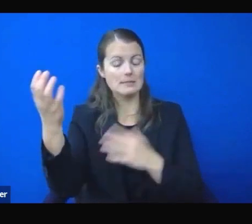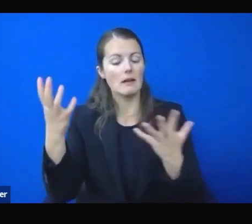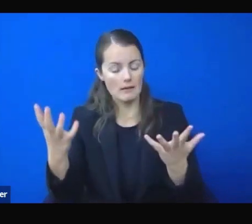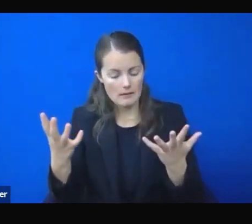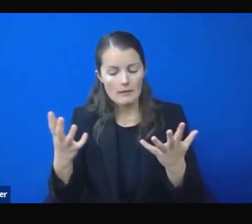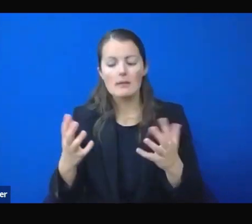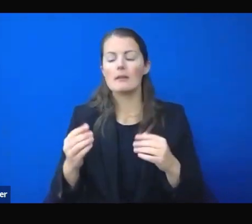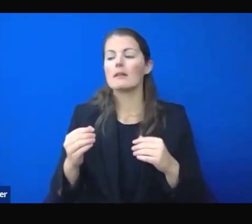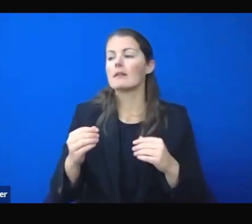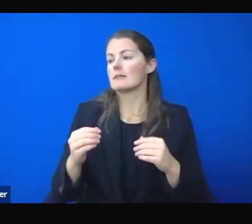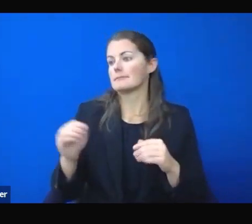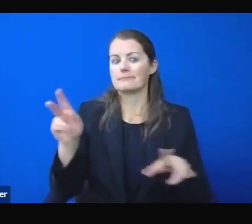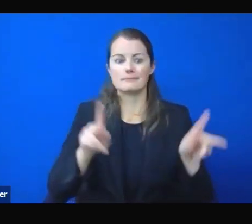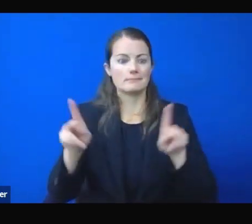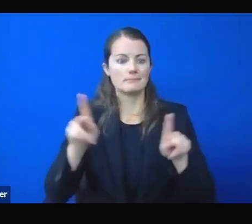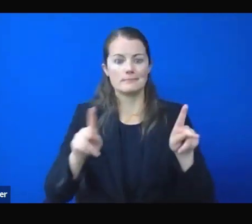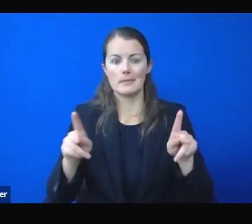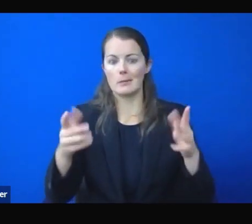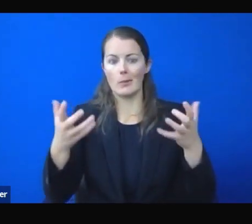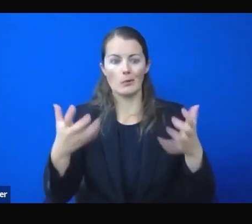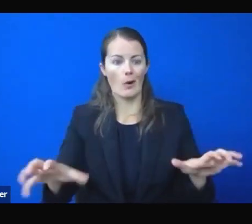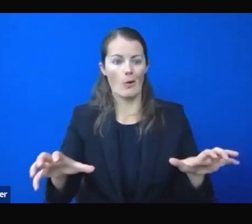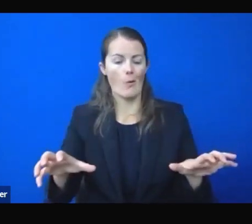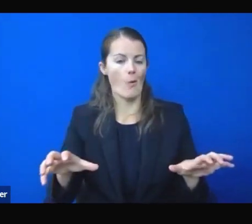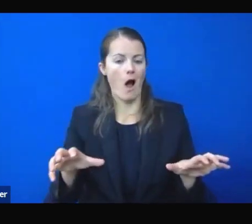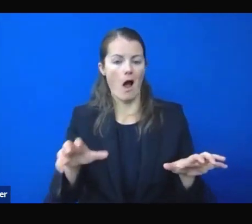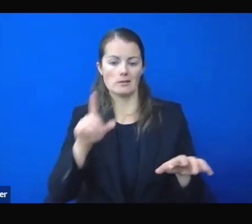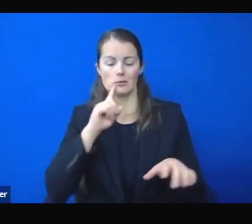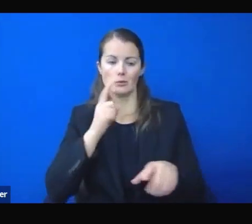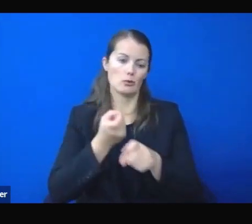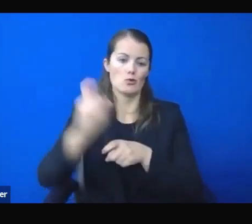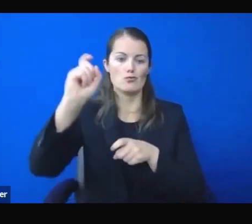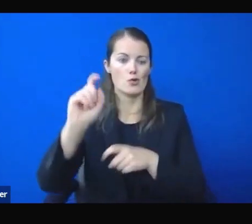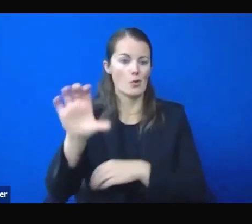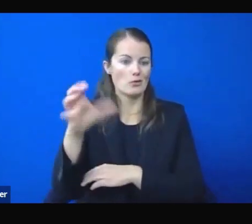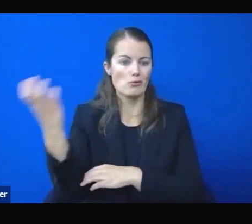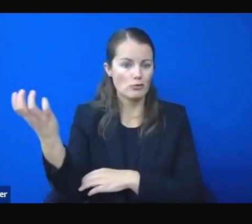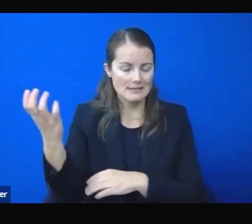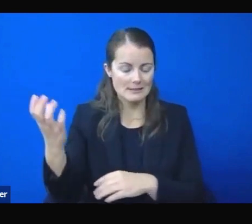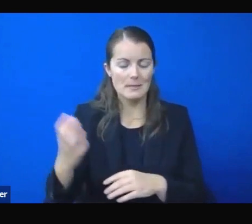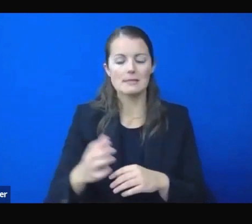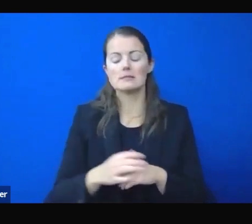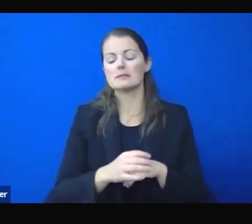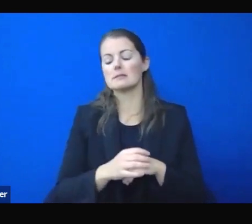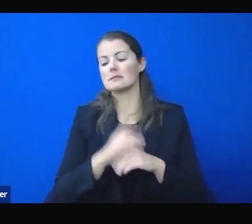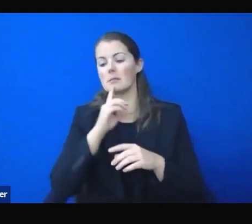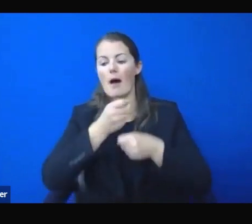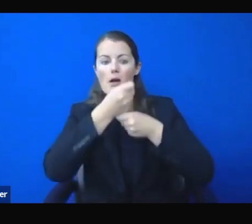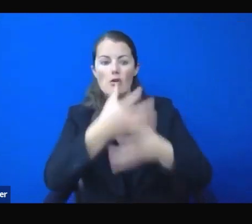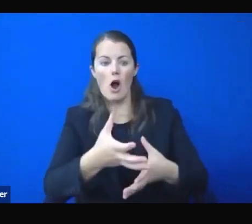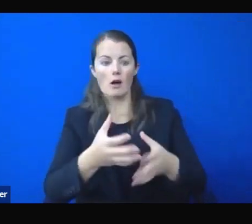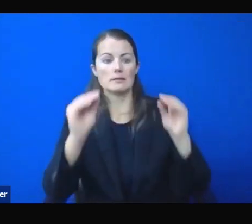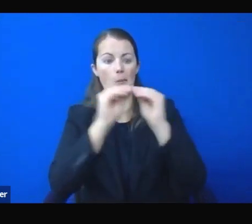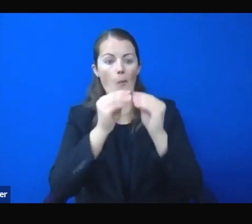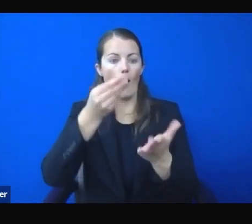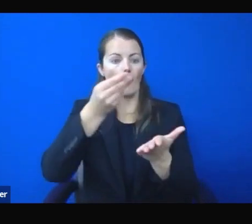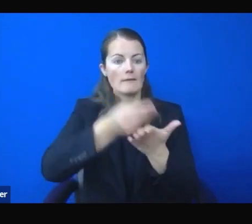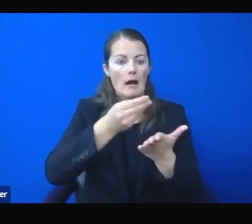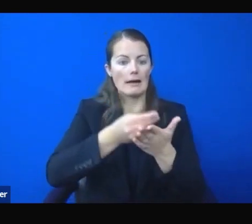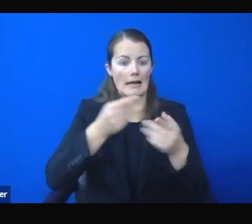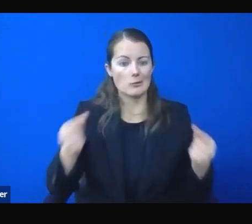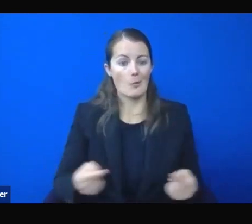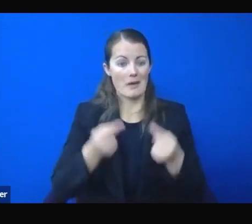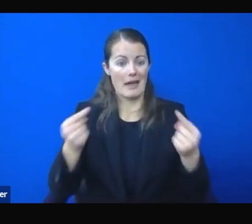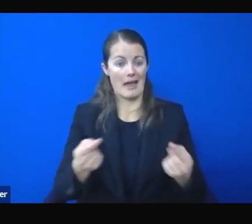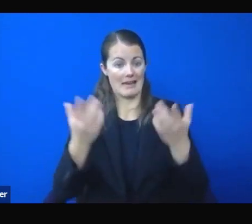throwing more people out of work and increasing the financial pain here in our state. But that said, last week, the daily number